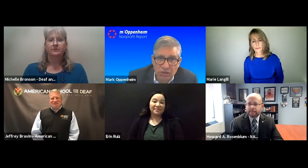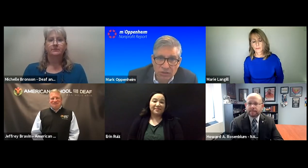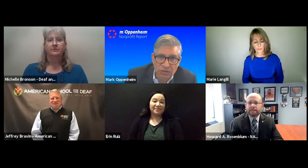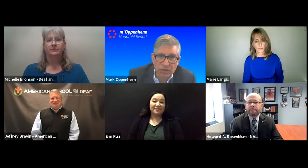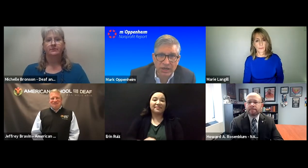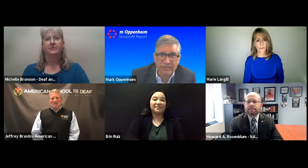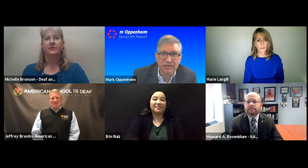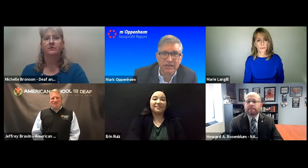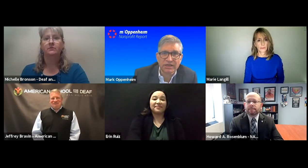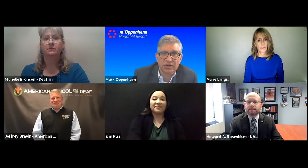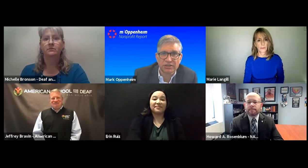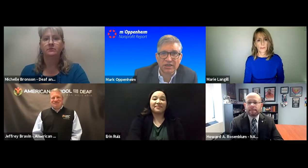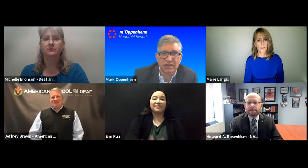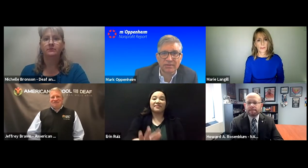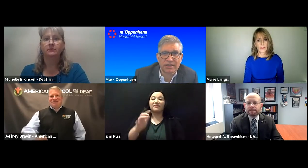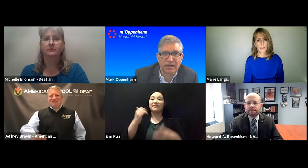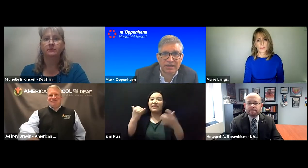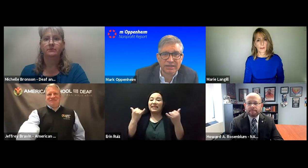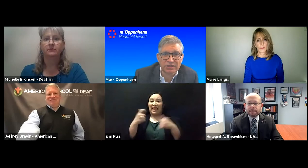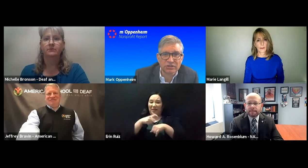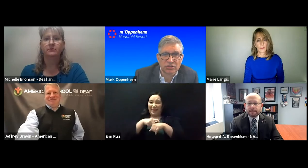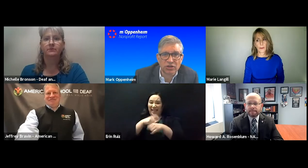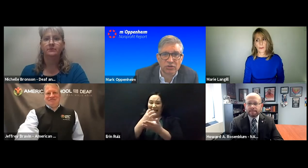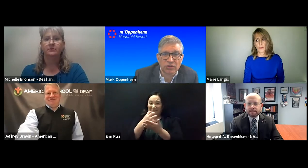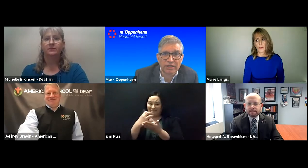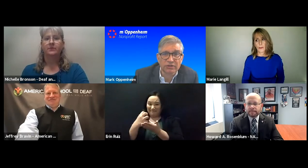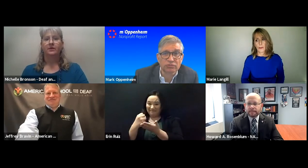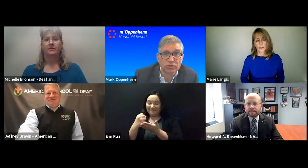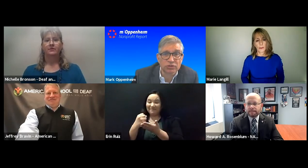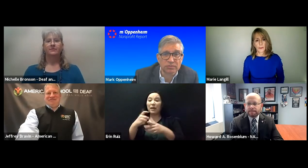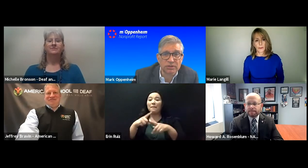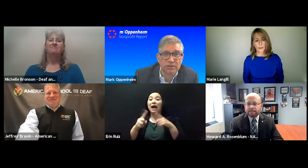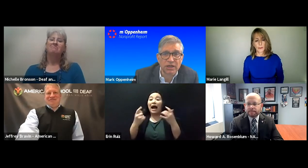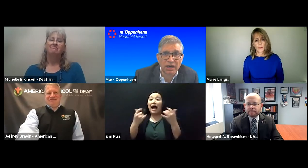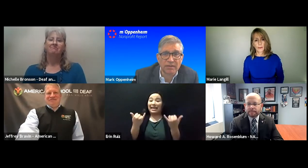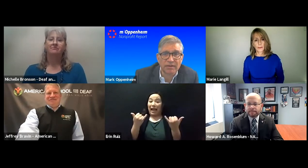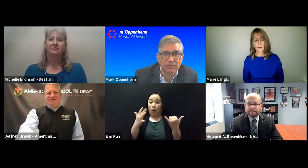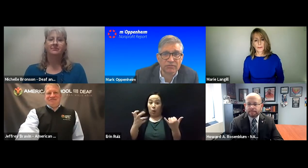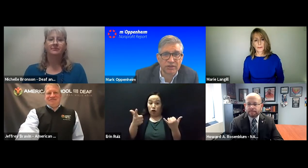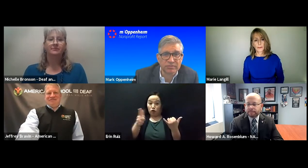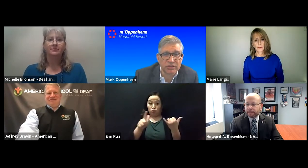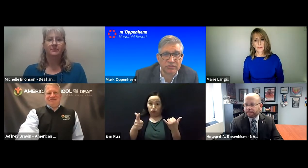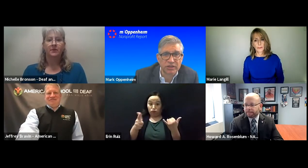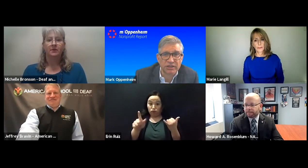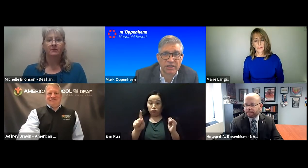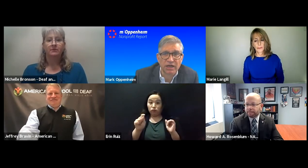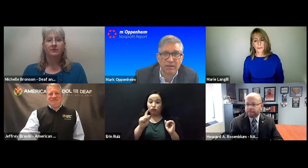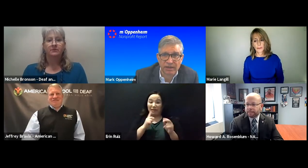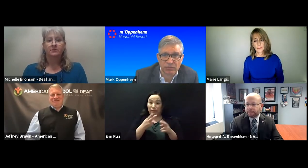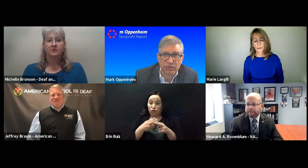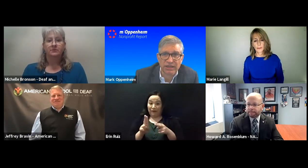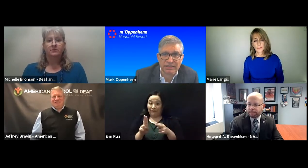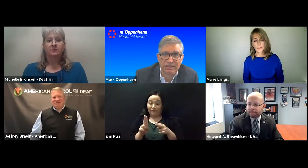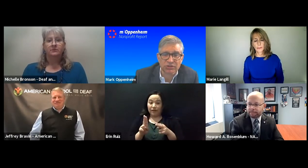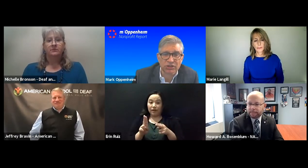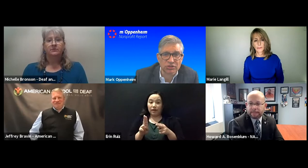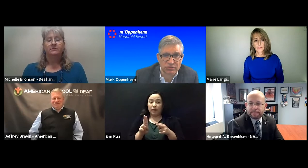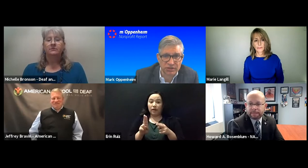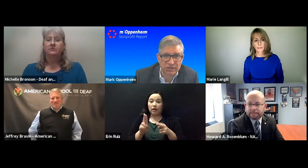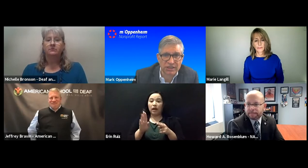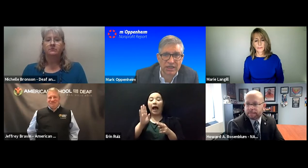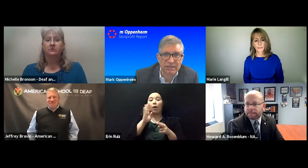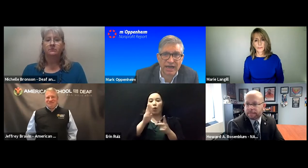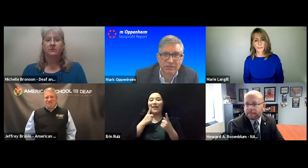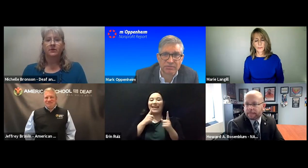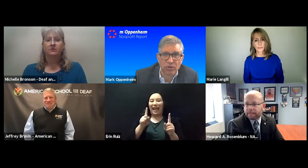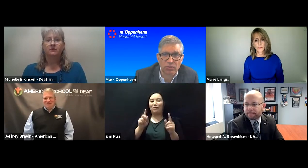So we're coming to the end of our time. I'd like to go around the room very briefly. And I will announce the results